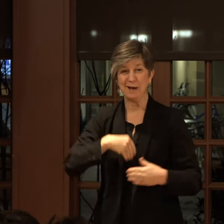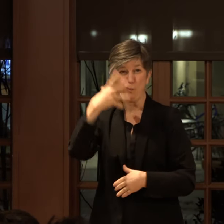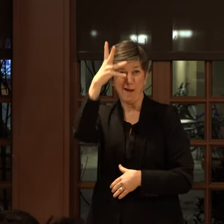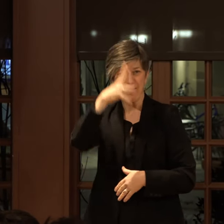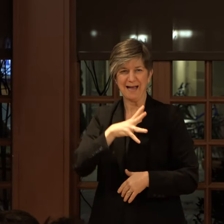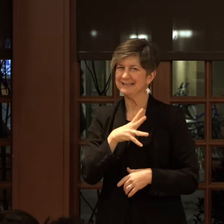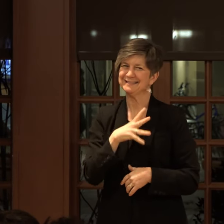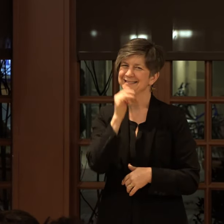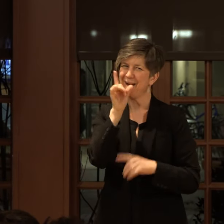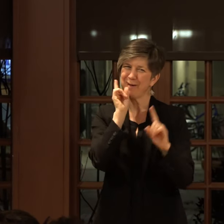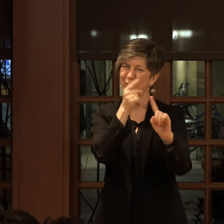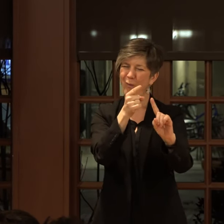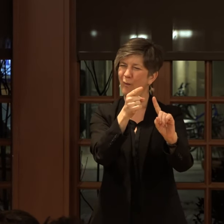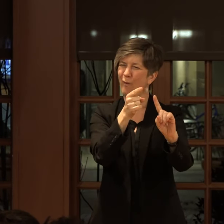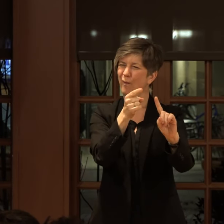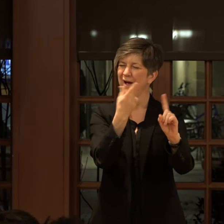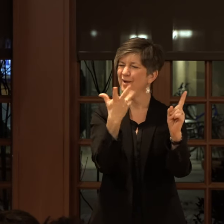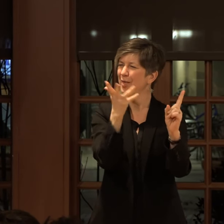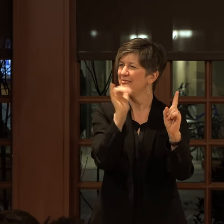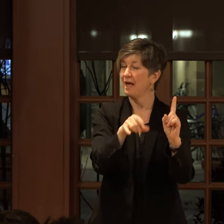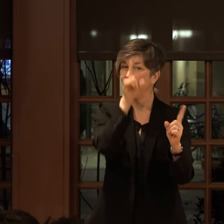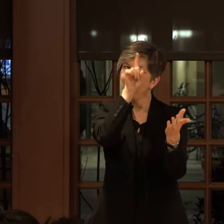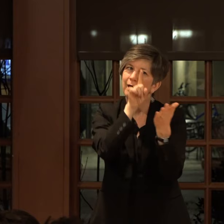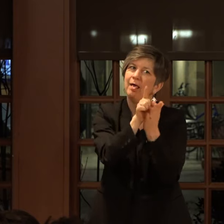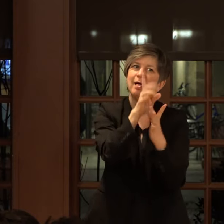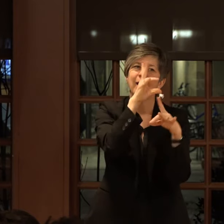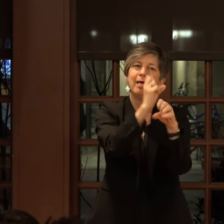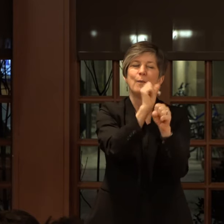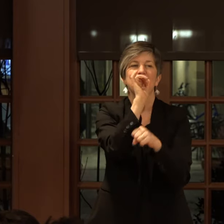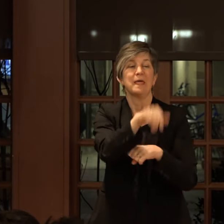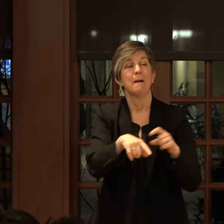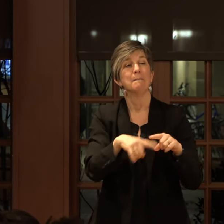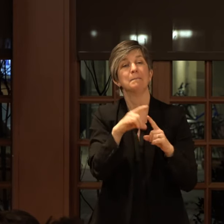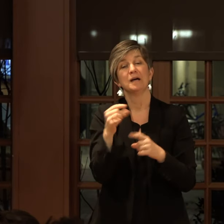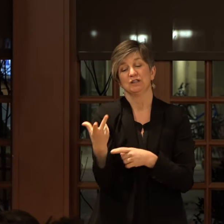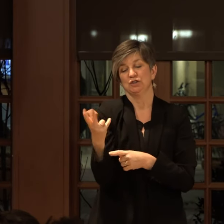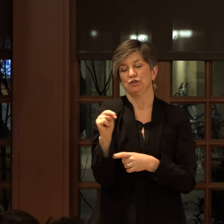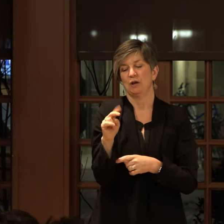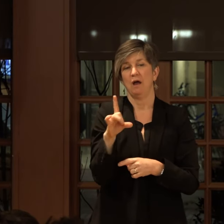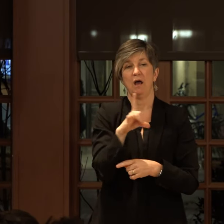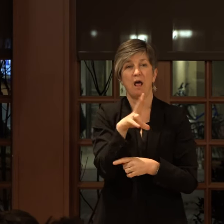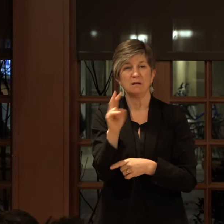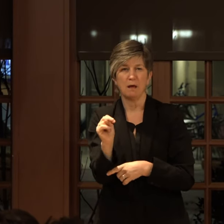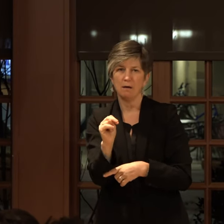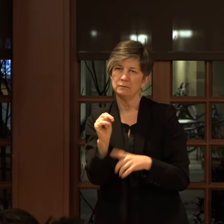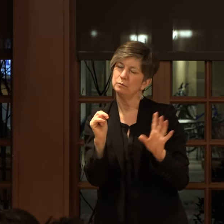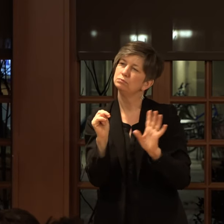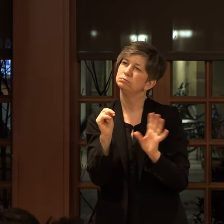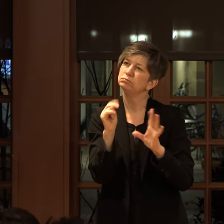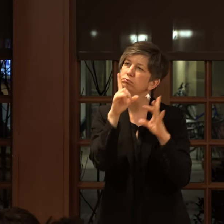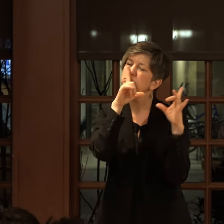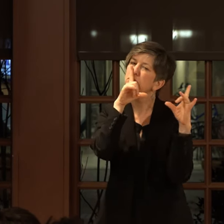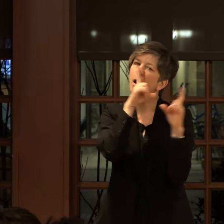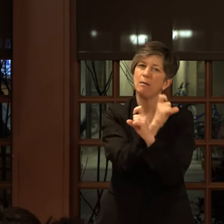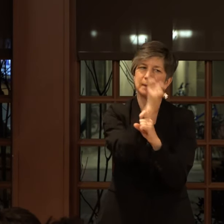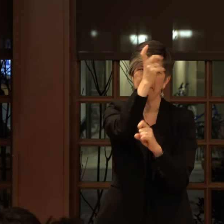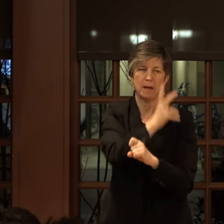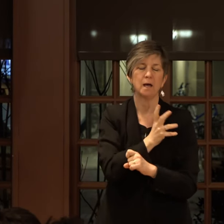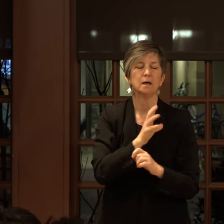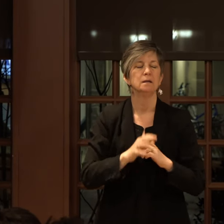like, who I was aiming for to fall in love with. And, you know, John Donne, he's a complicated, John Donne is a complicated fellow.